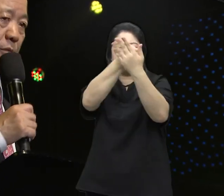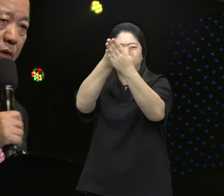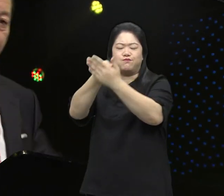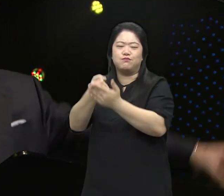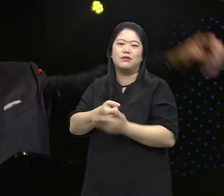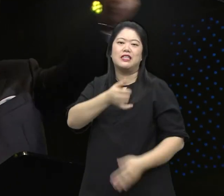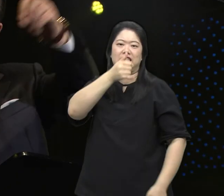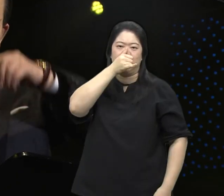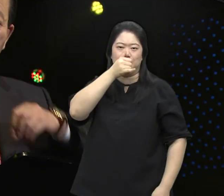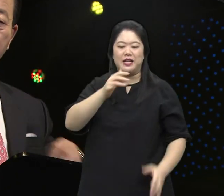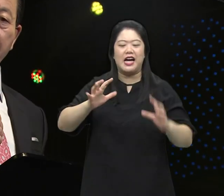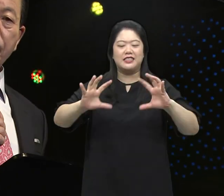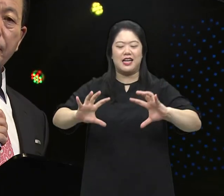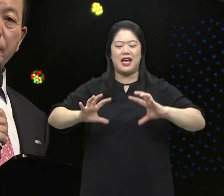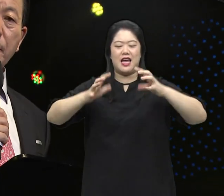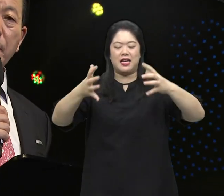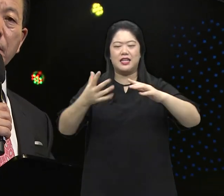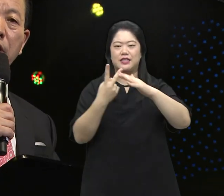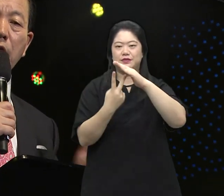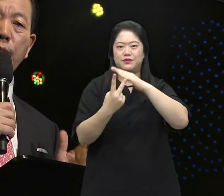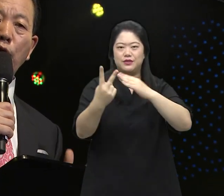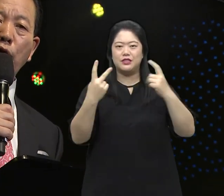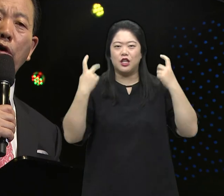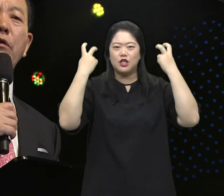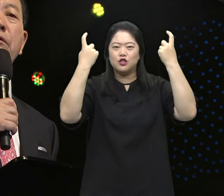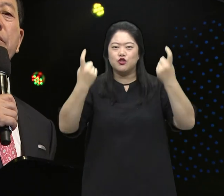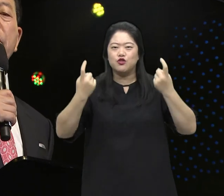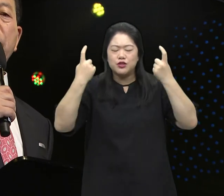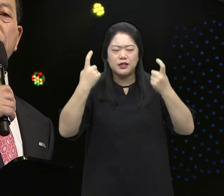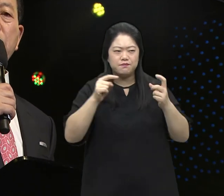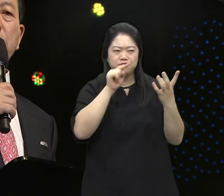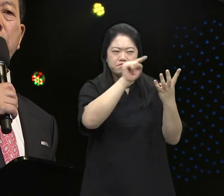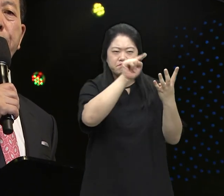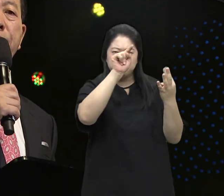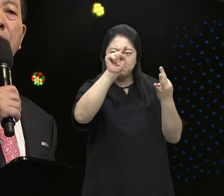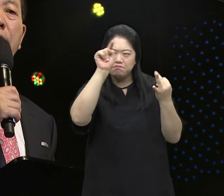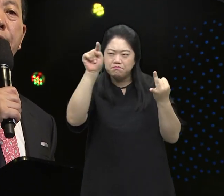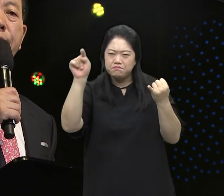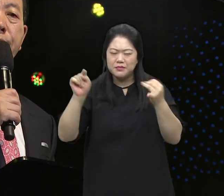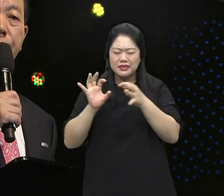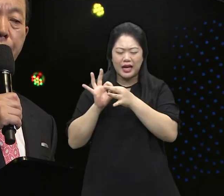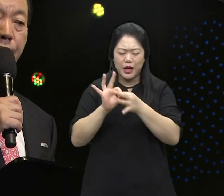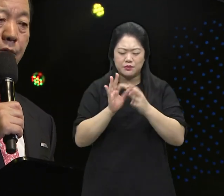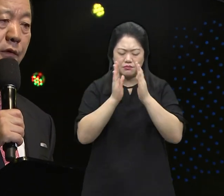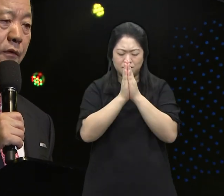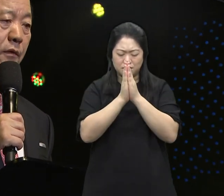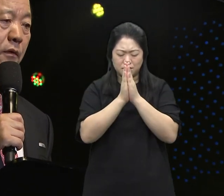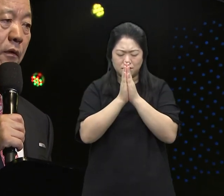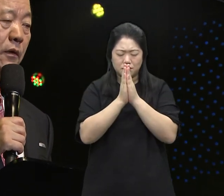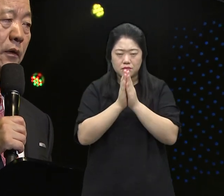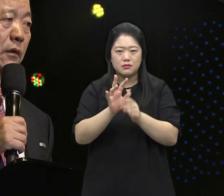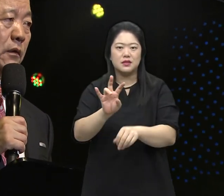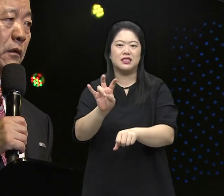I take my world vision trip We call that 24 hours